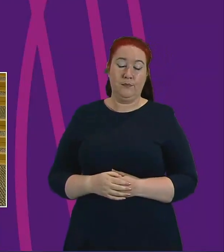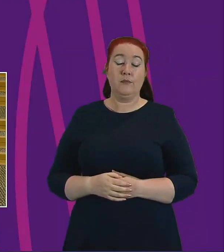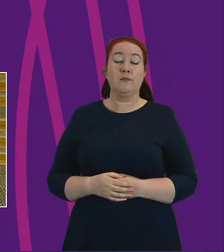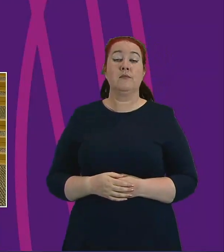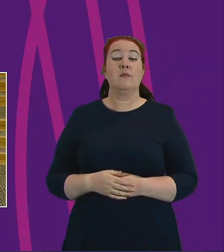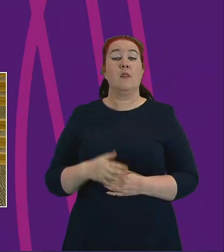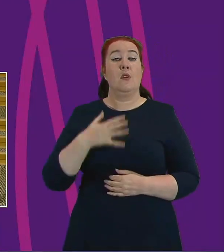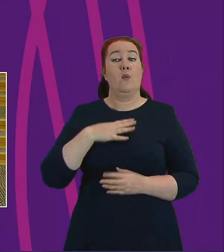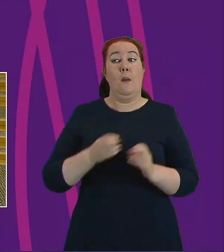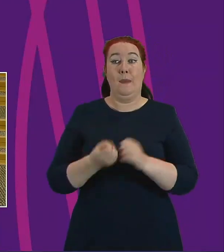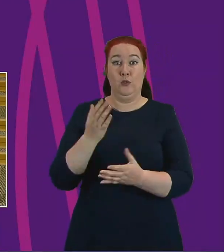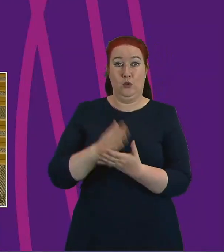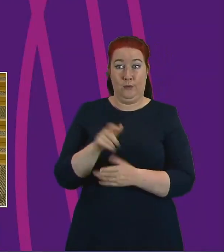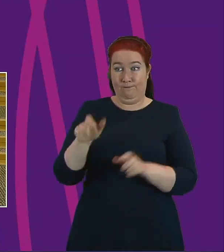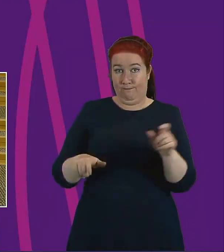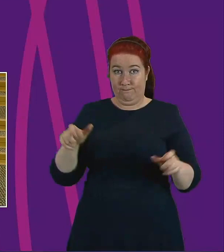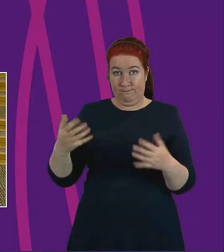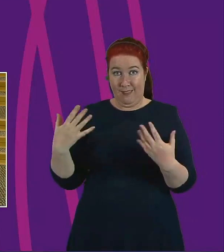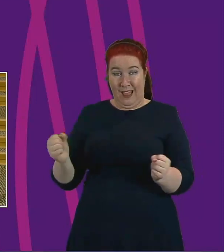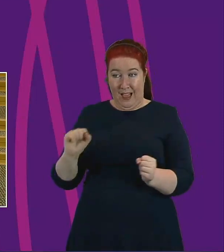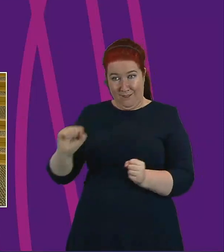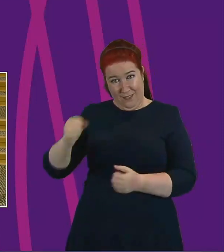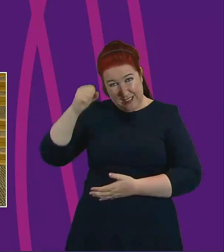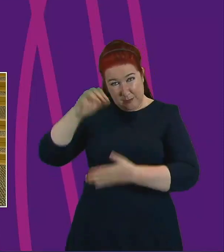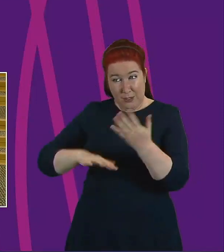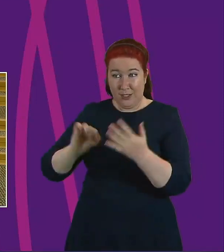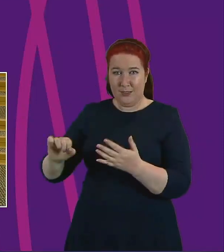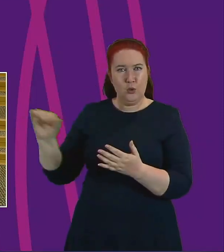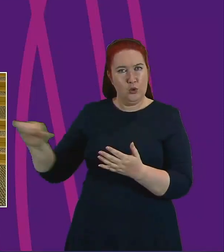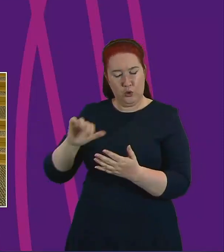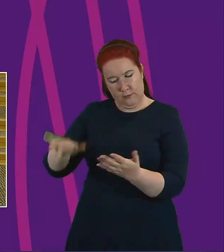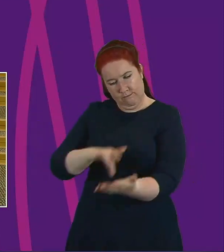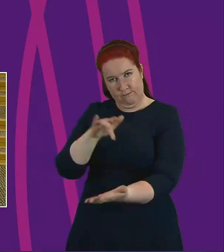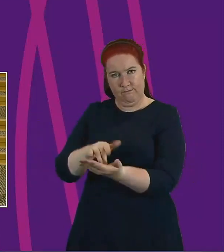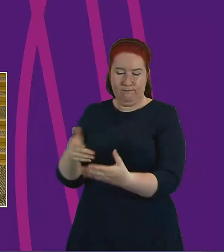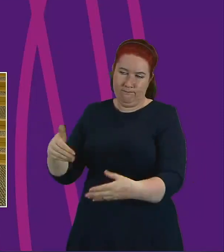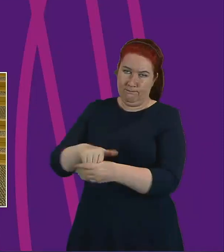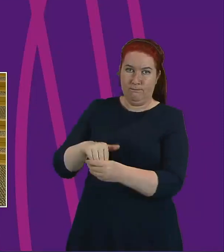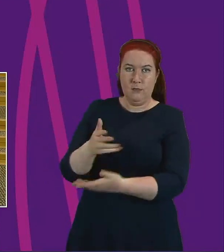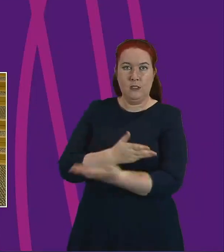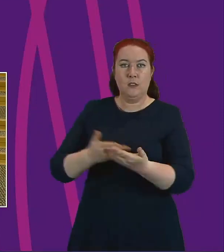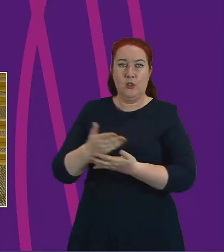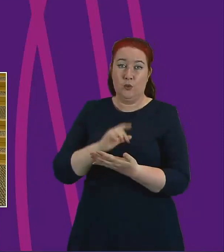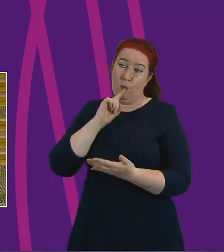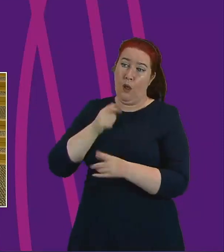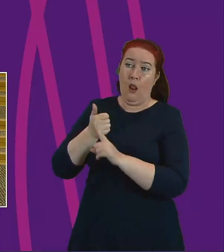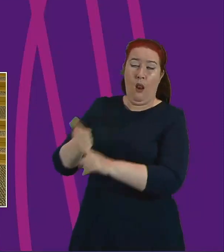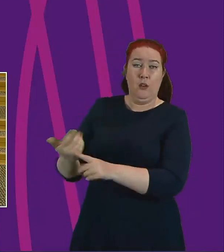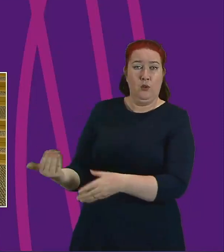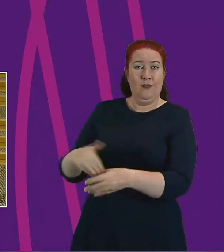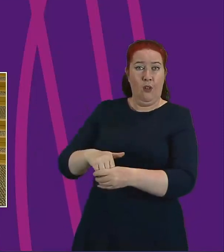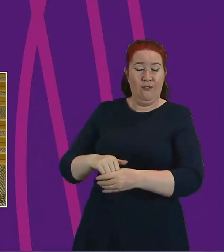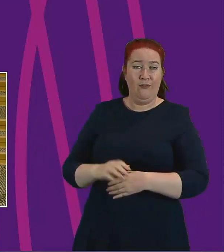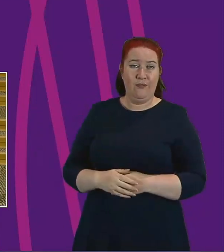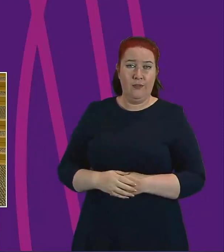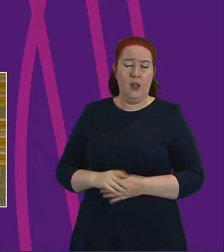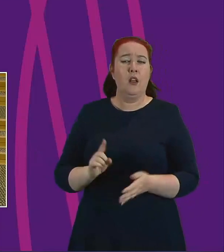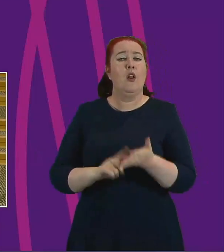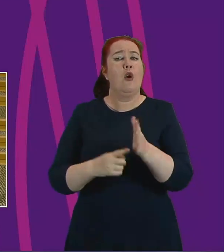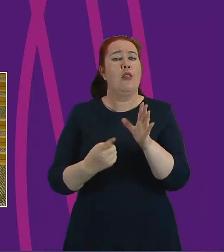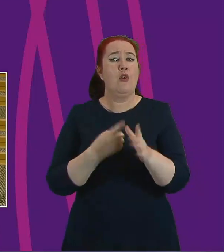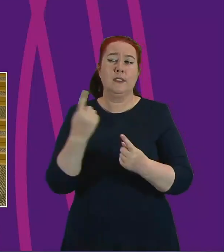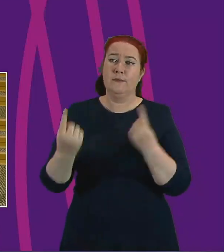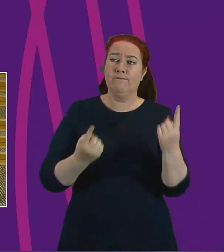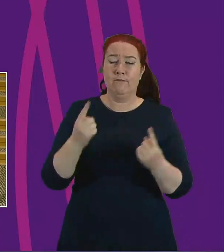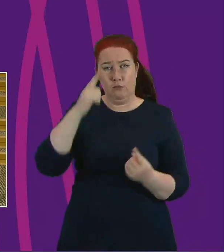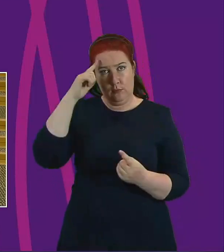lived experience are at the heart of discussions and we will support people to engage effectively. And as local authorities are responsible for